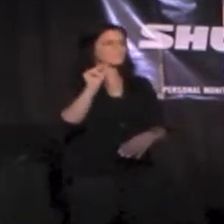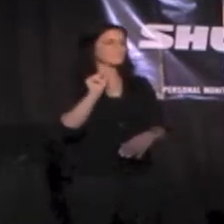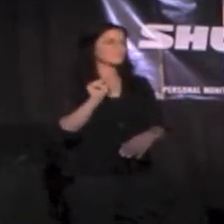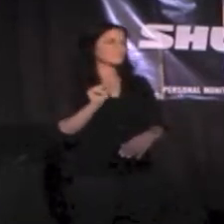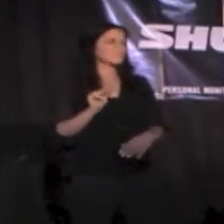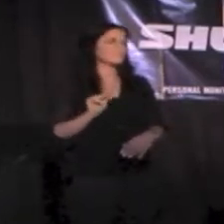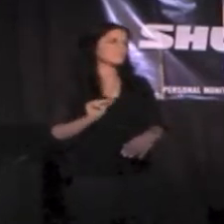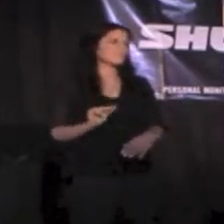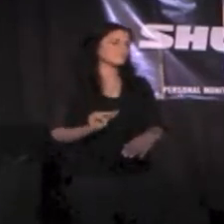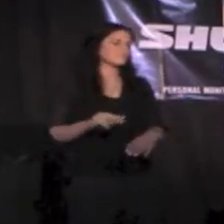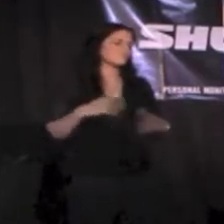down